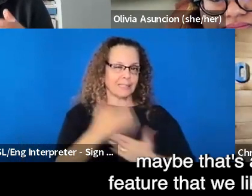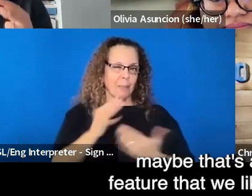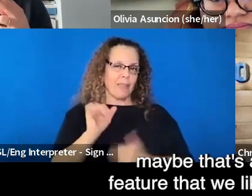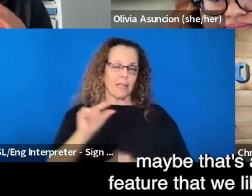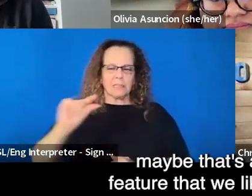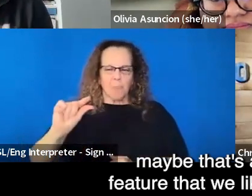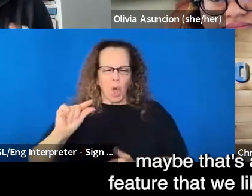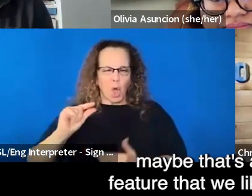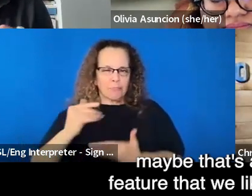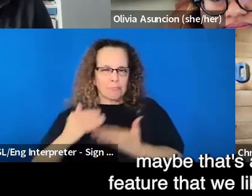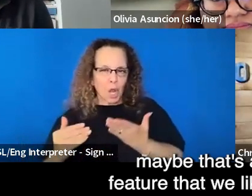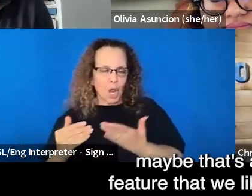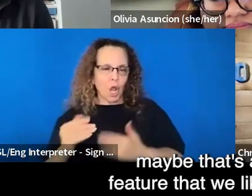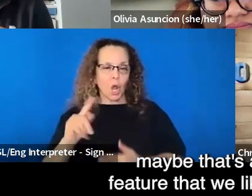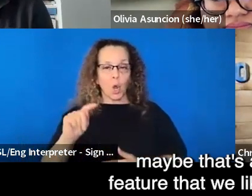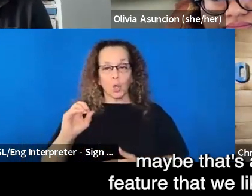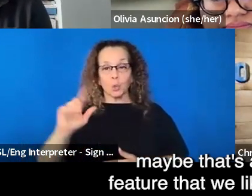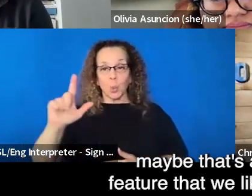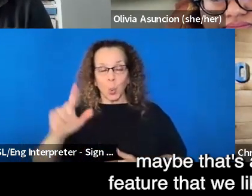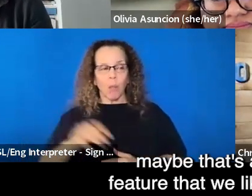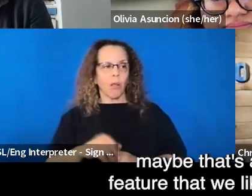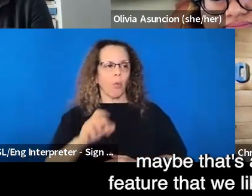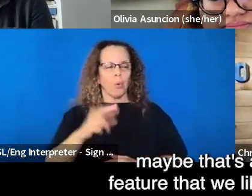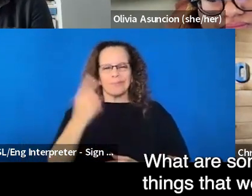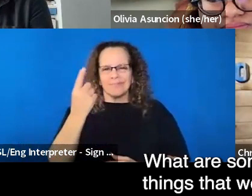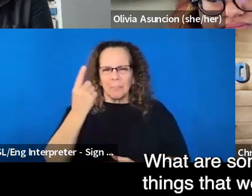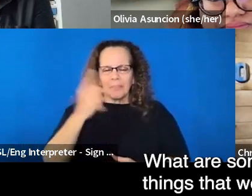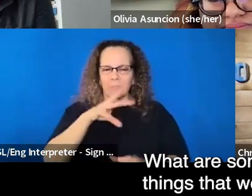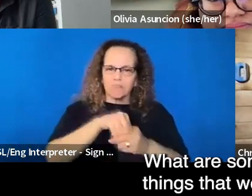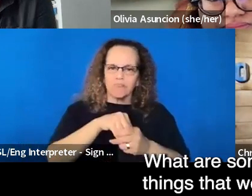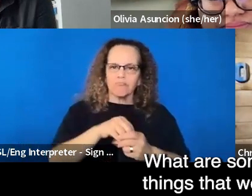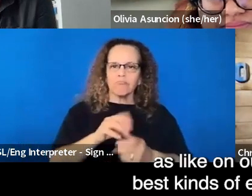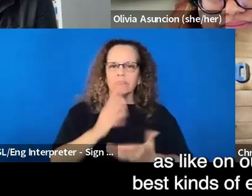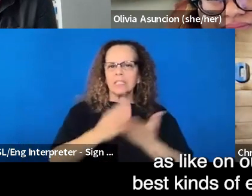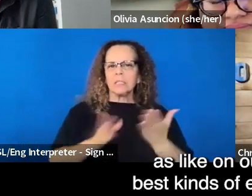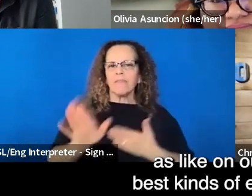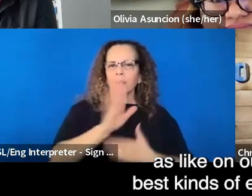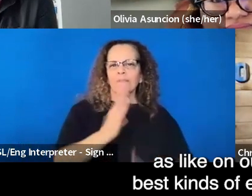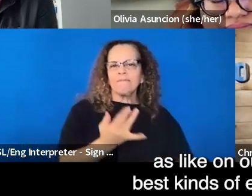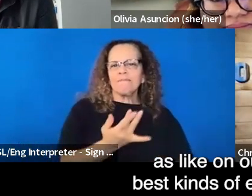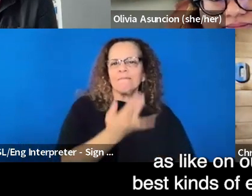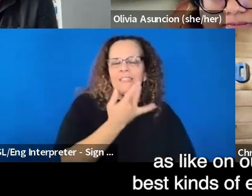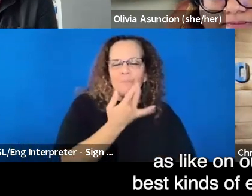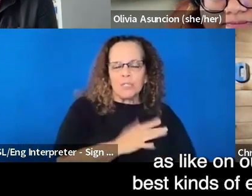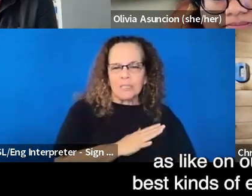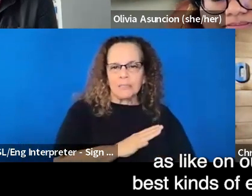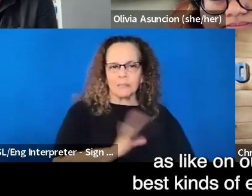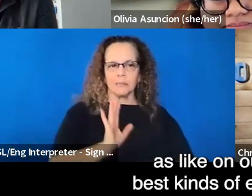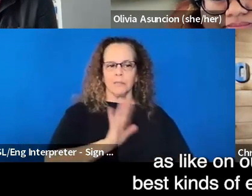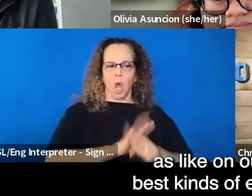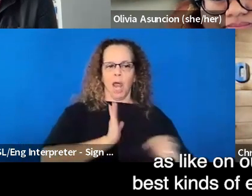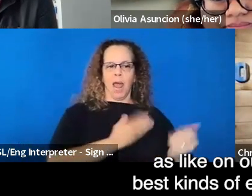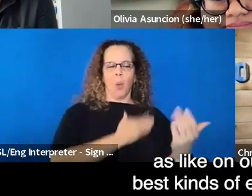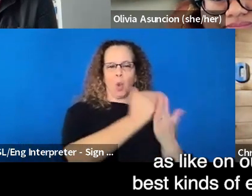aspect. Maybe that's a tool or a feature that we like to include. Um, what are some of the things that we think of as like on our list of best,